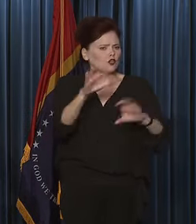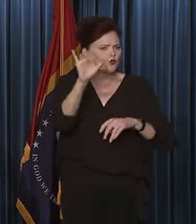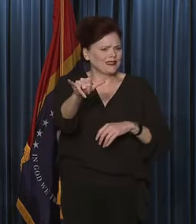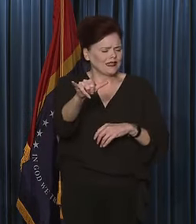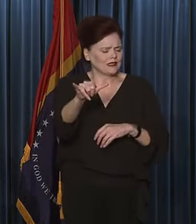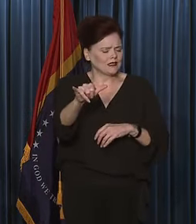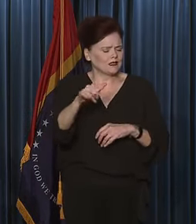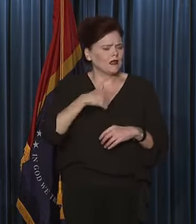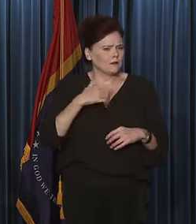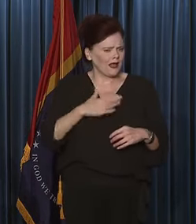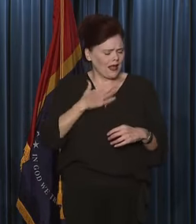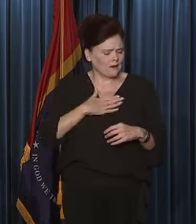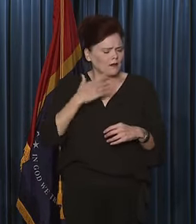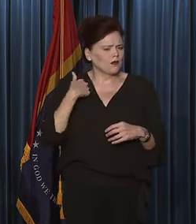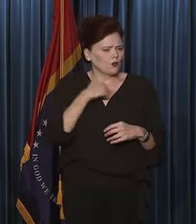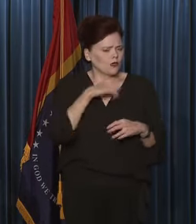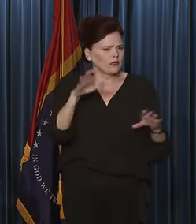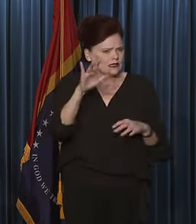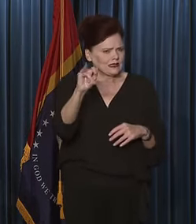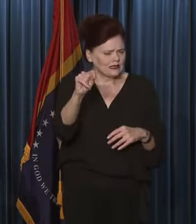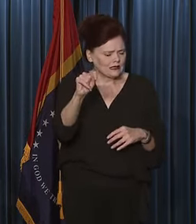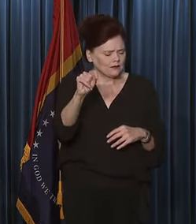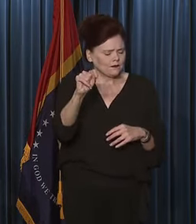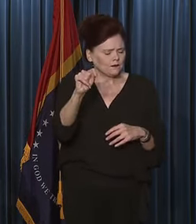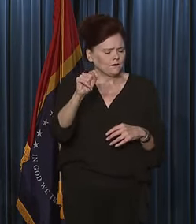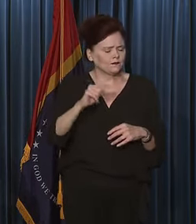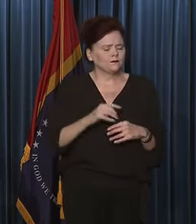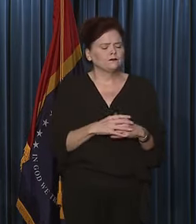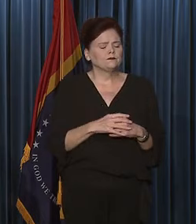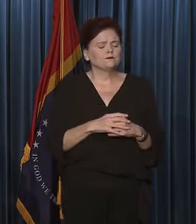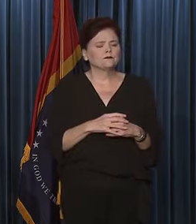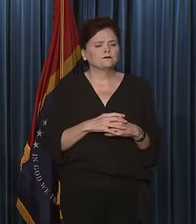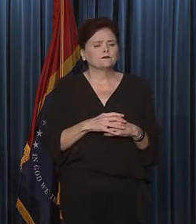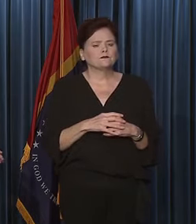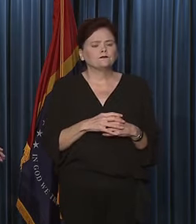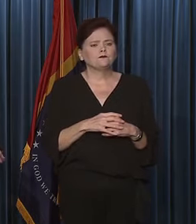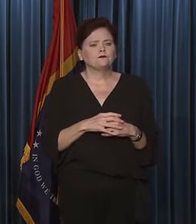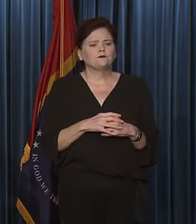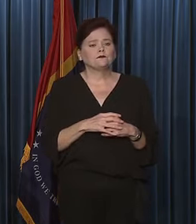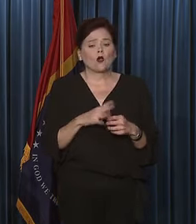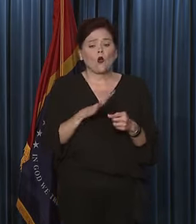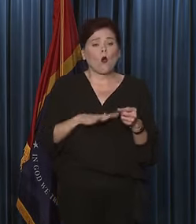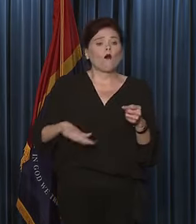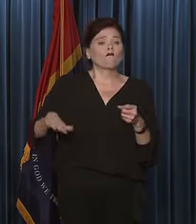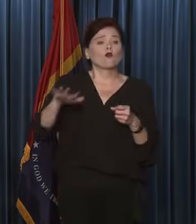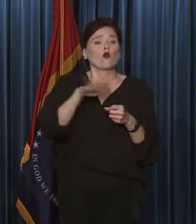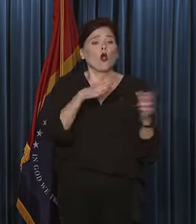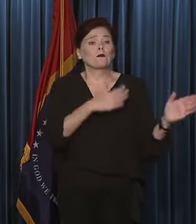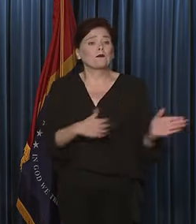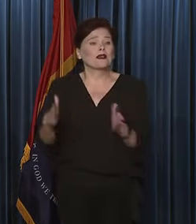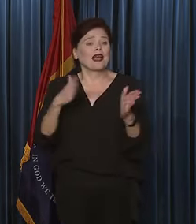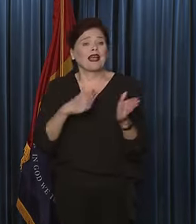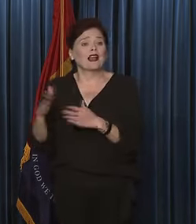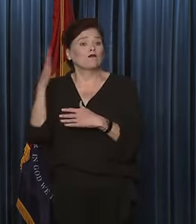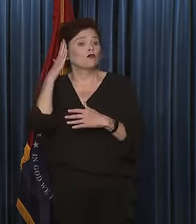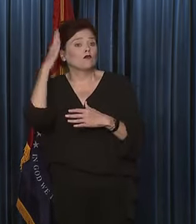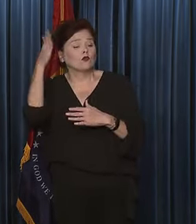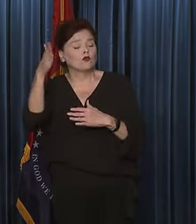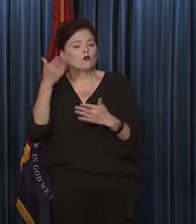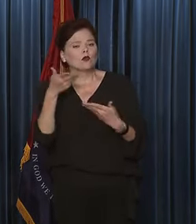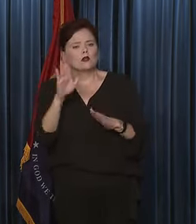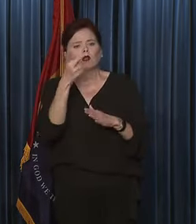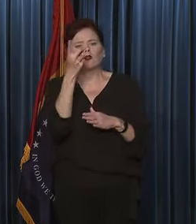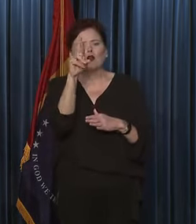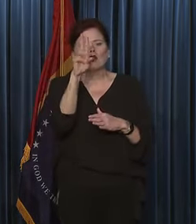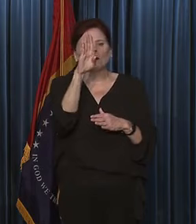And I'm glad that we did. In terms of overall planning, I'll let, I guess, Dr.